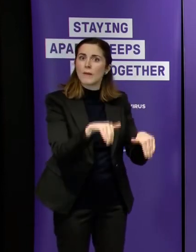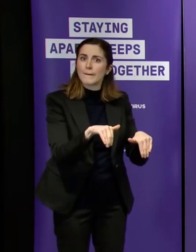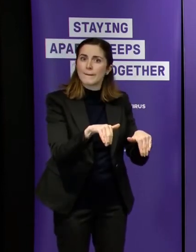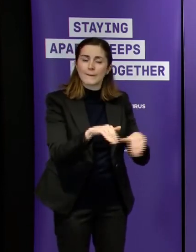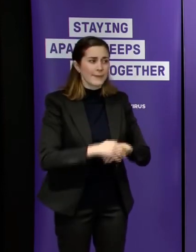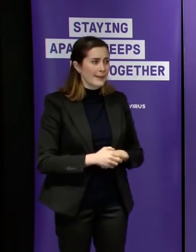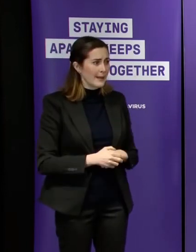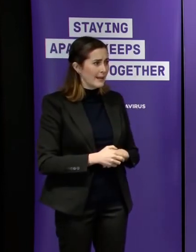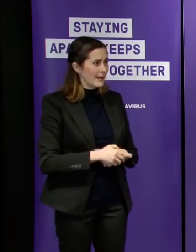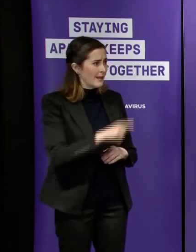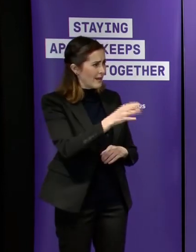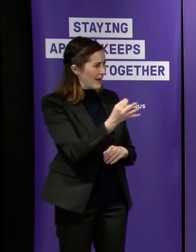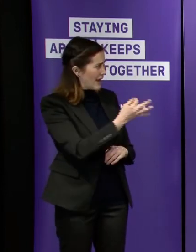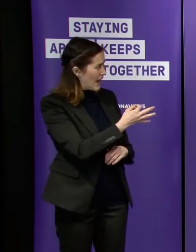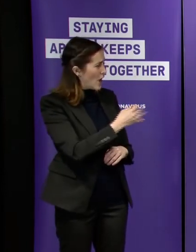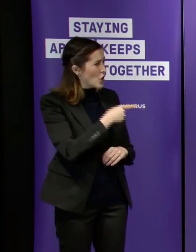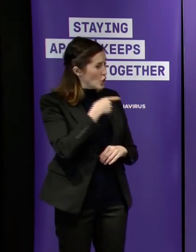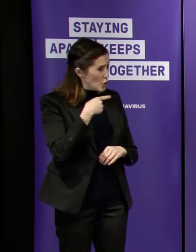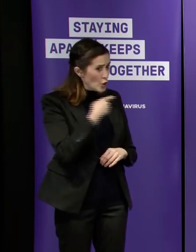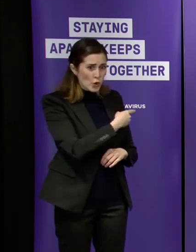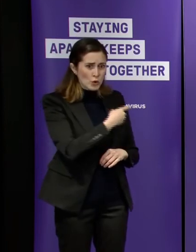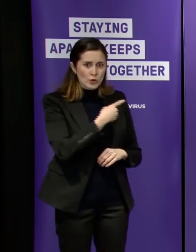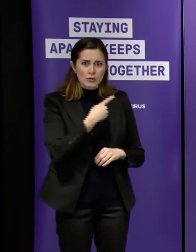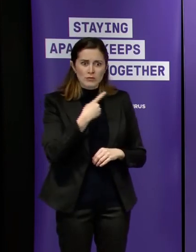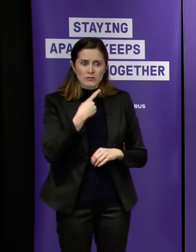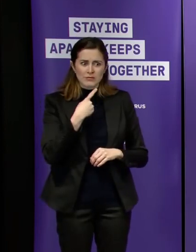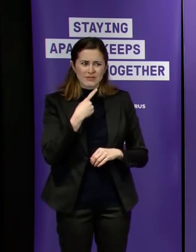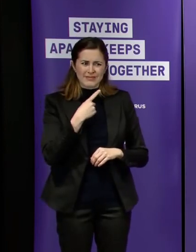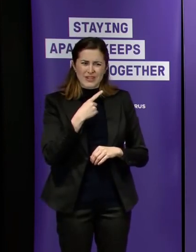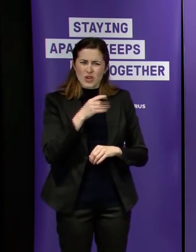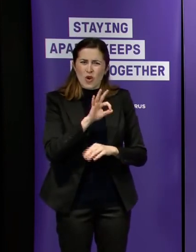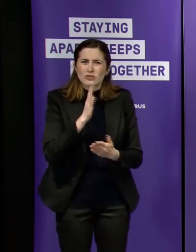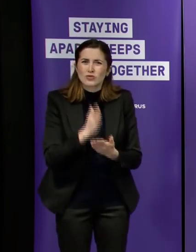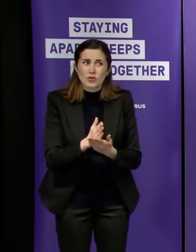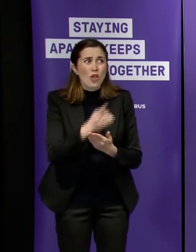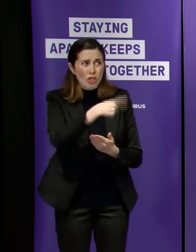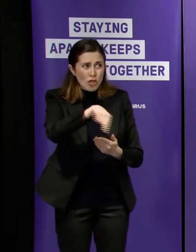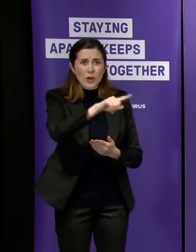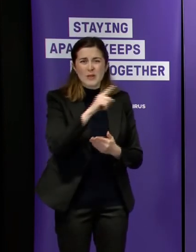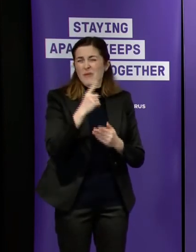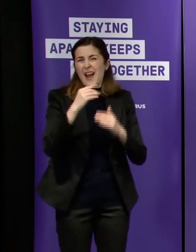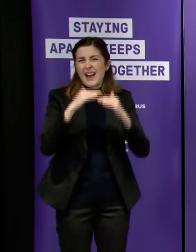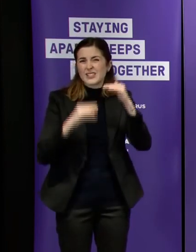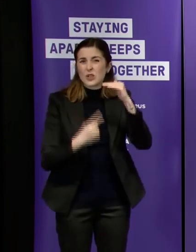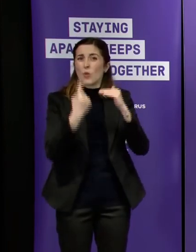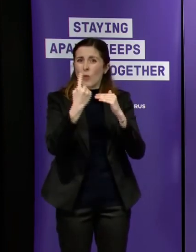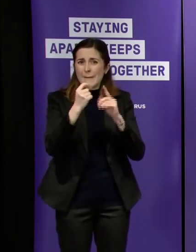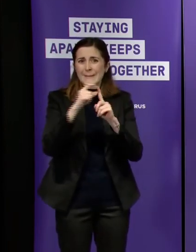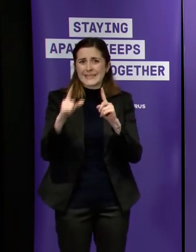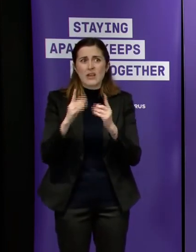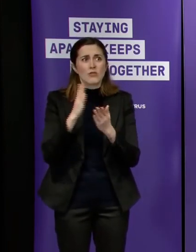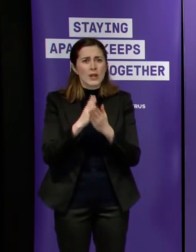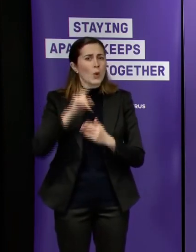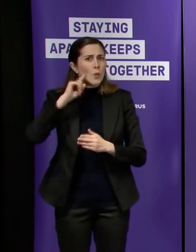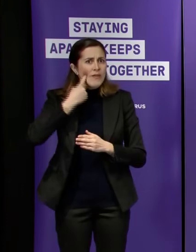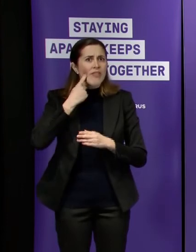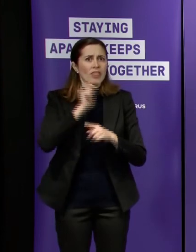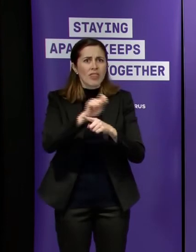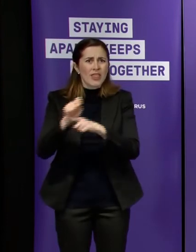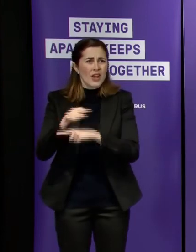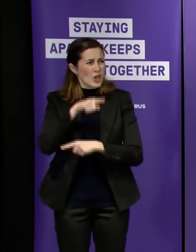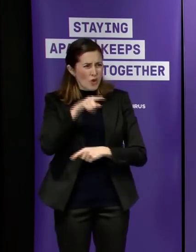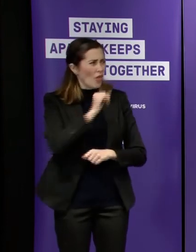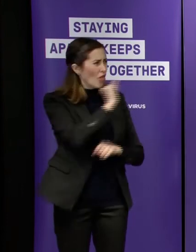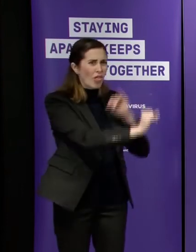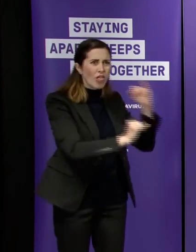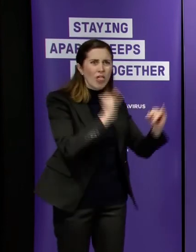people were actually doing the wrong thing yeah but that takes us back i think that's just a massive part of it well and that might